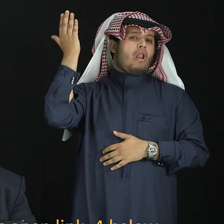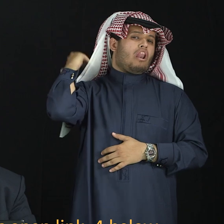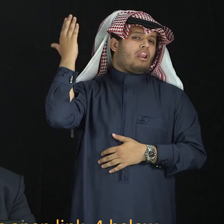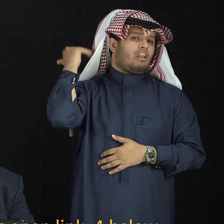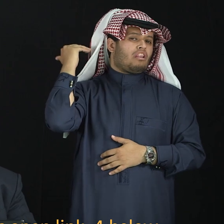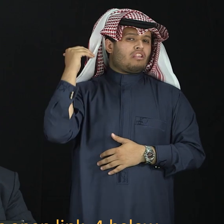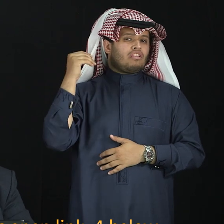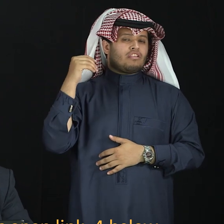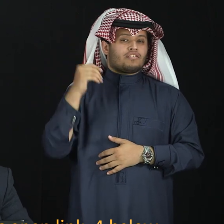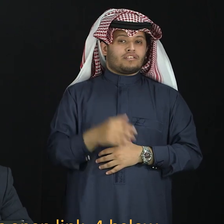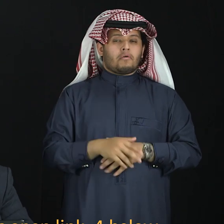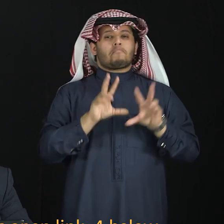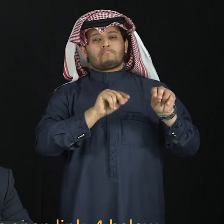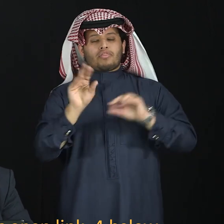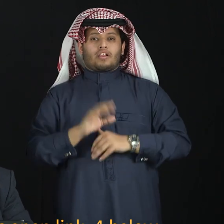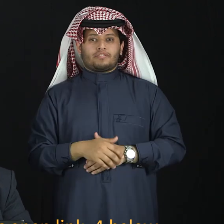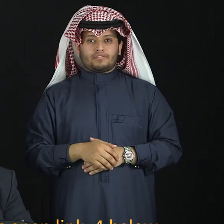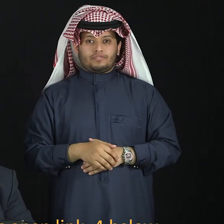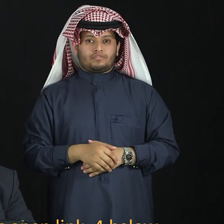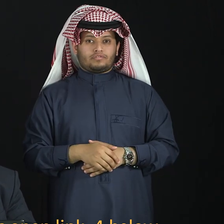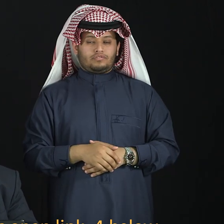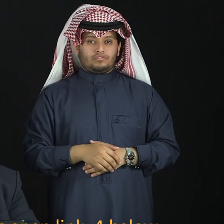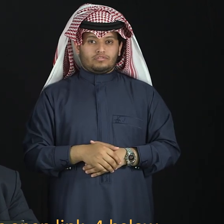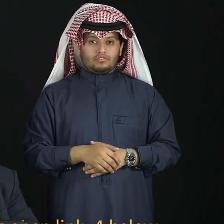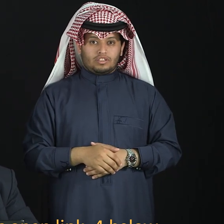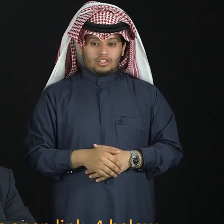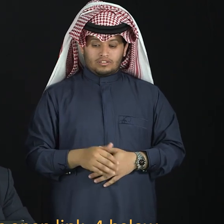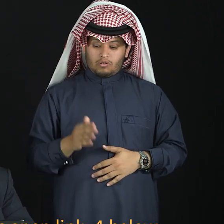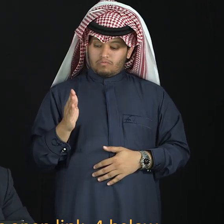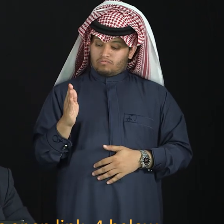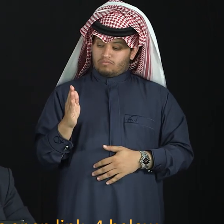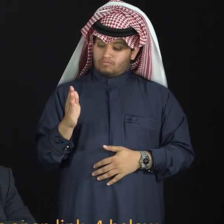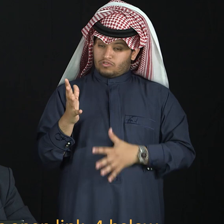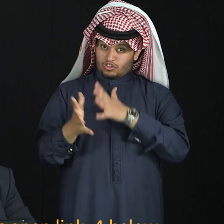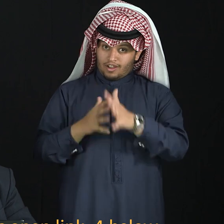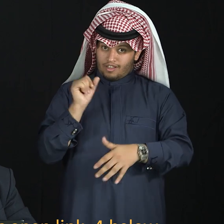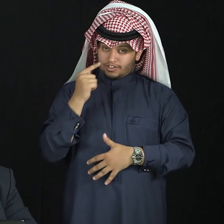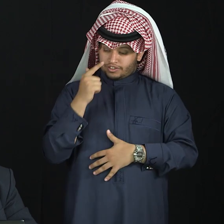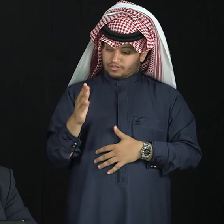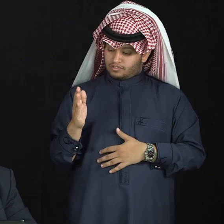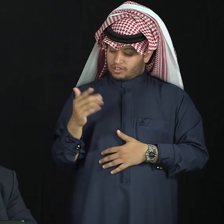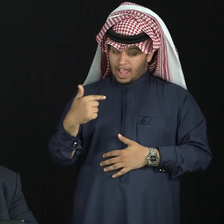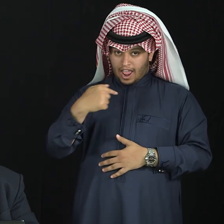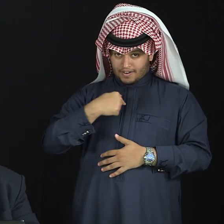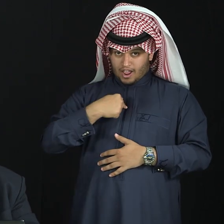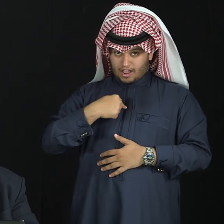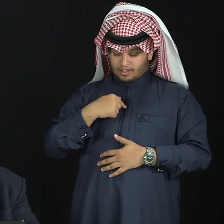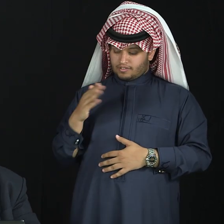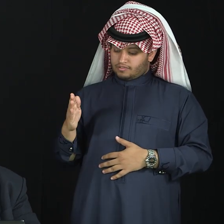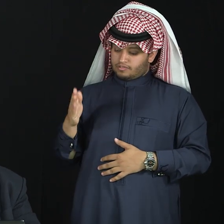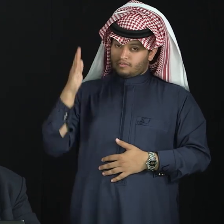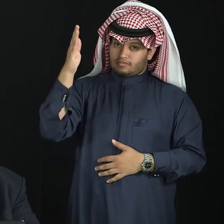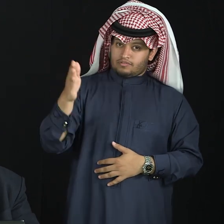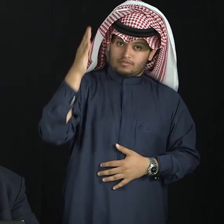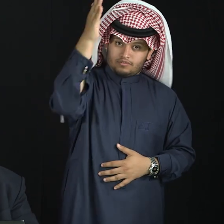past. For example, if I want to say a sentence like this, I will eat